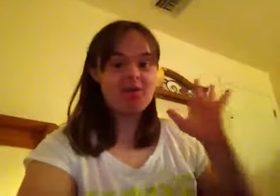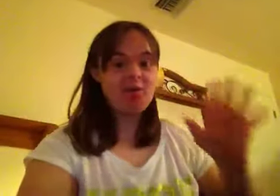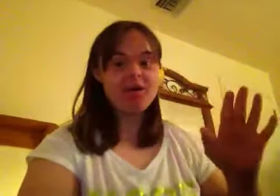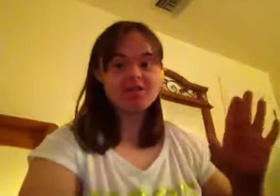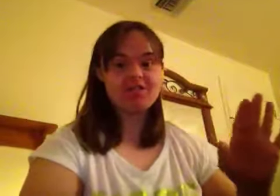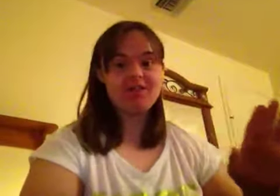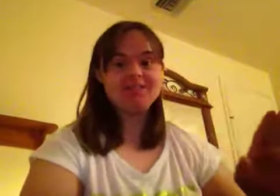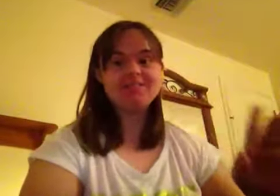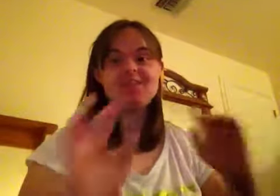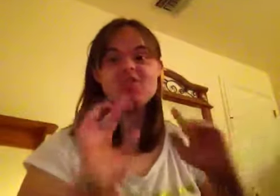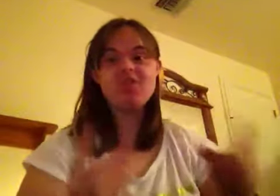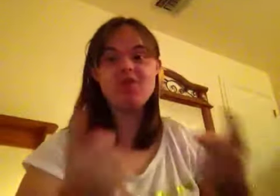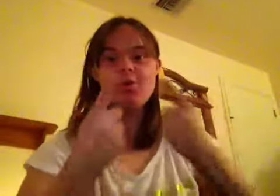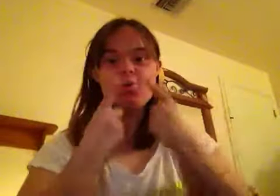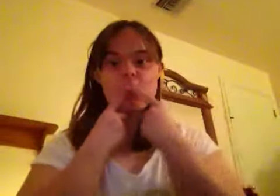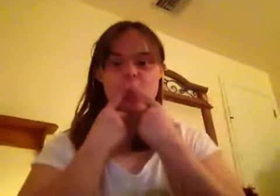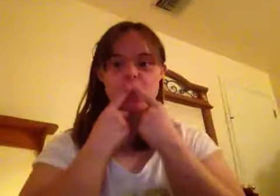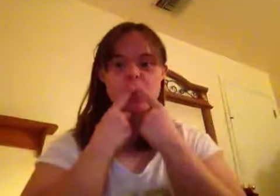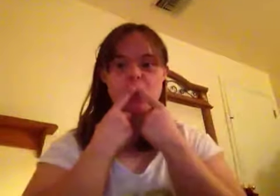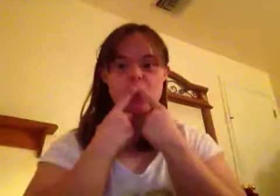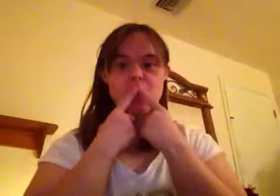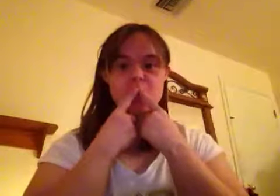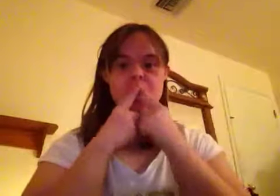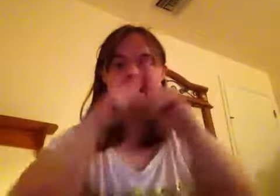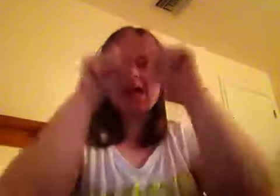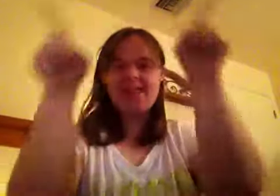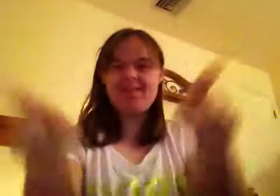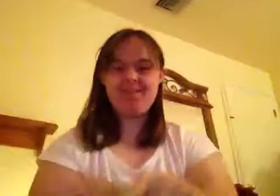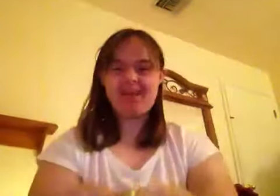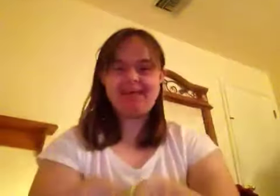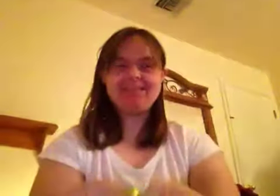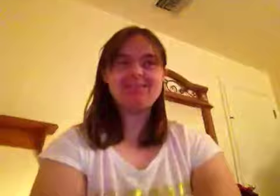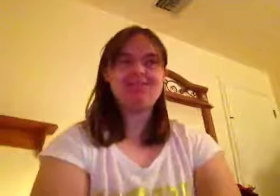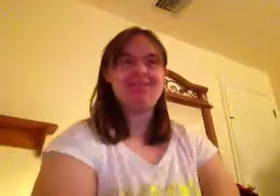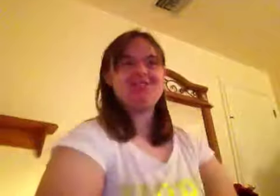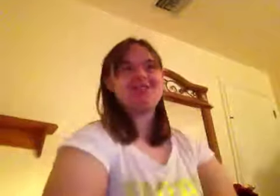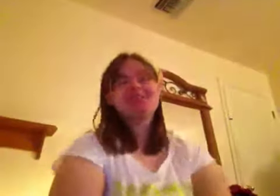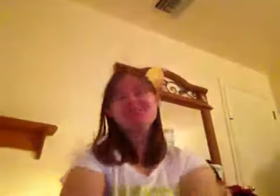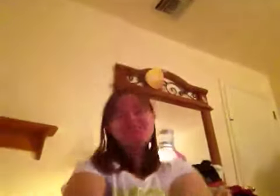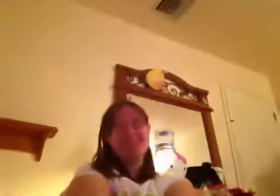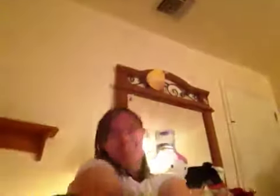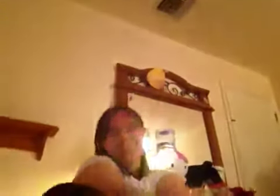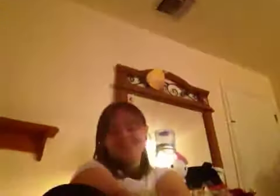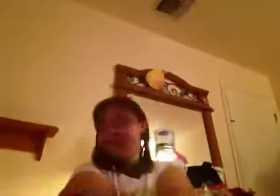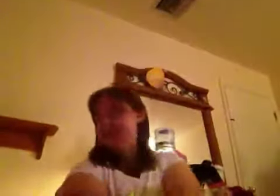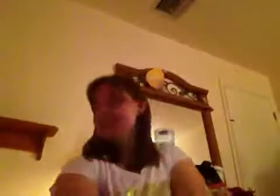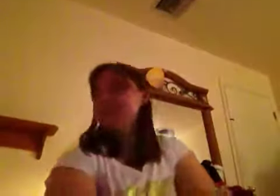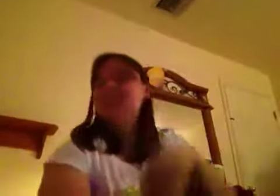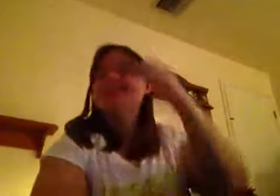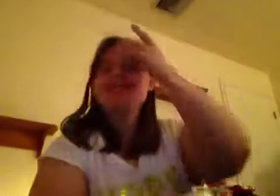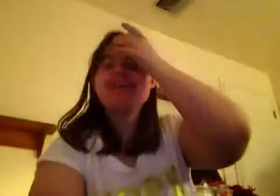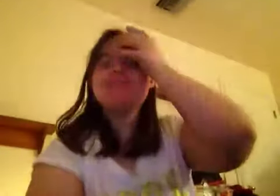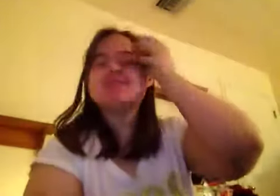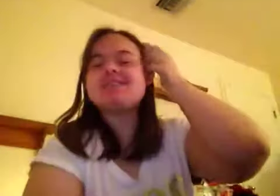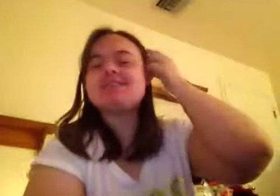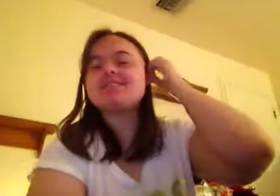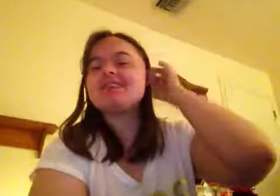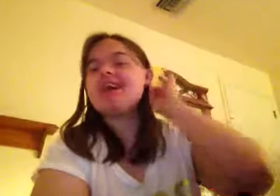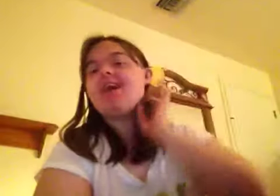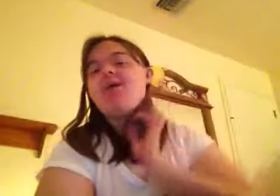you're watching this this is for you I love you guys so much my name is Chelsea and I